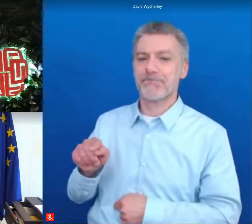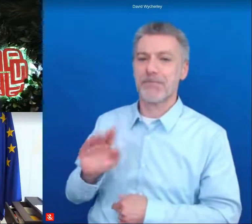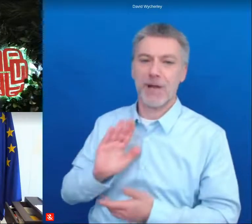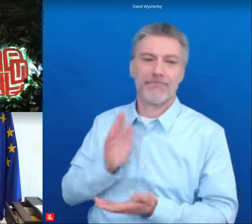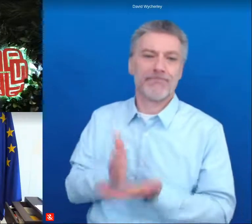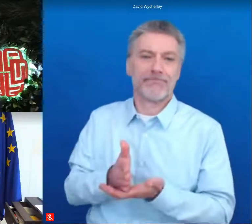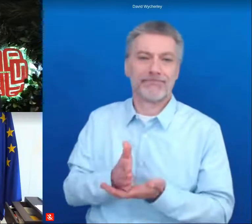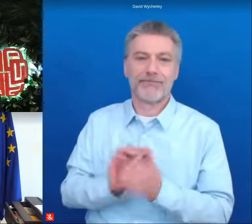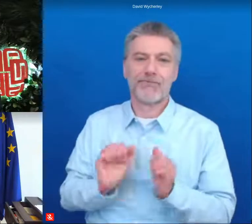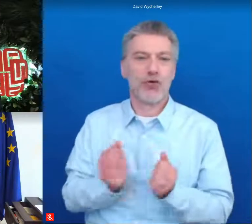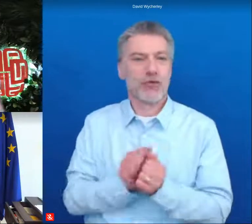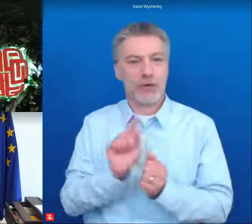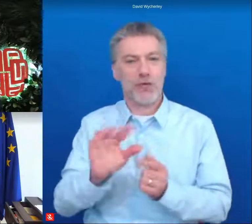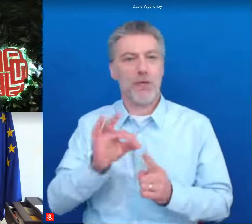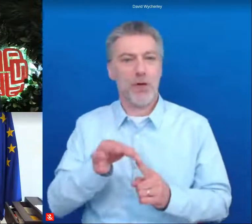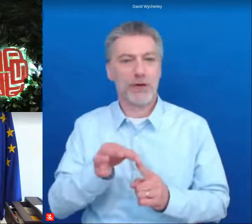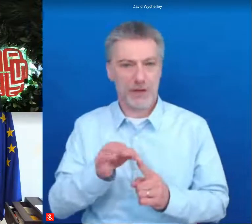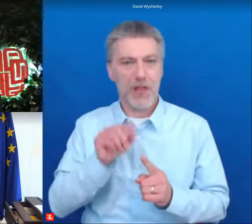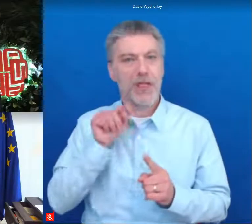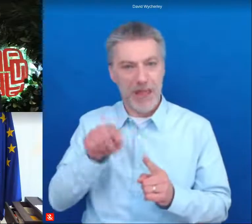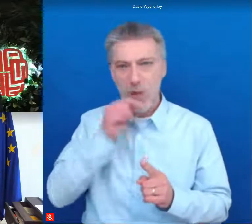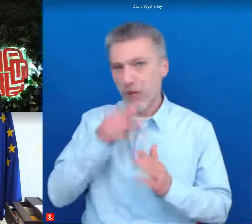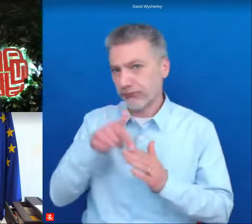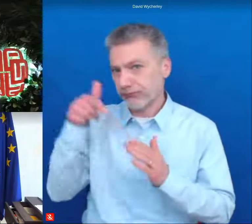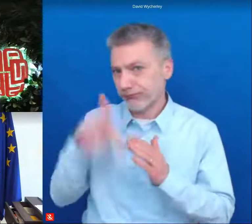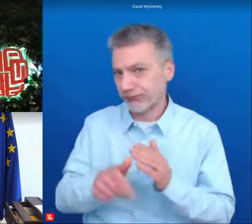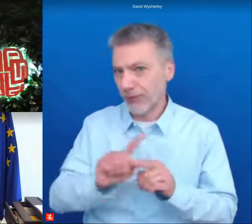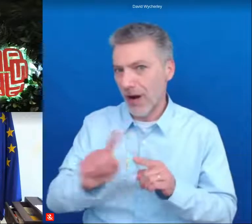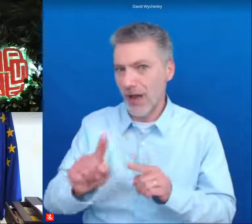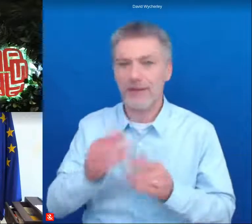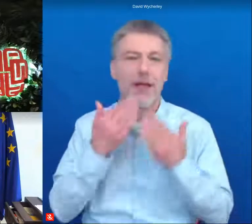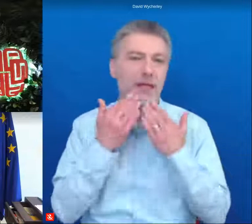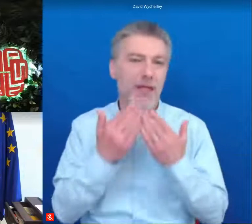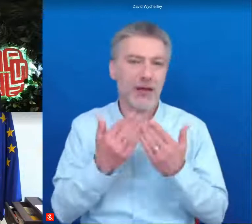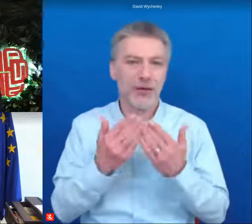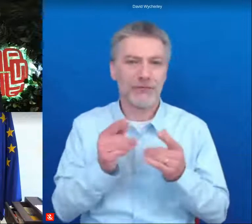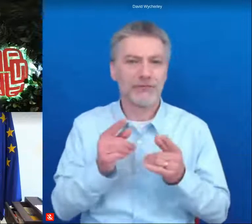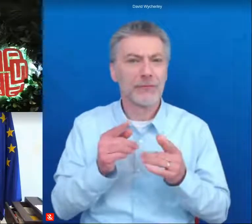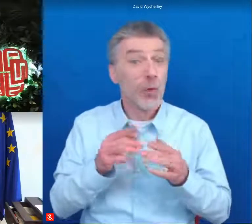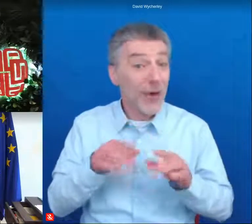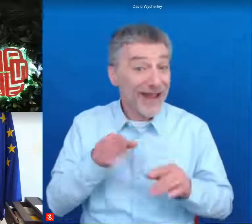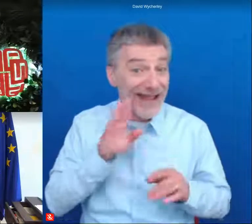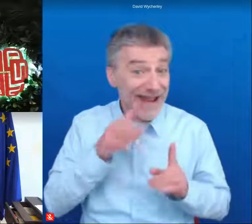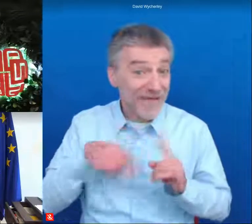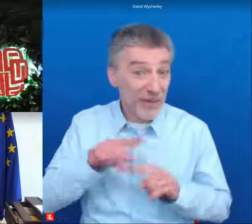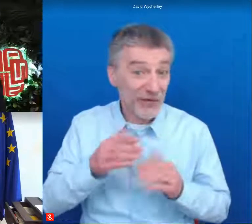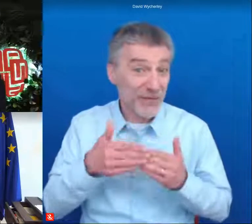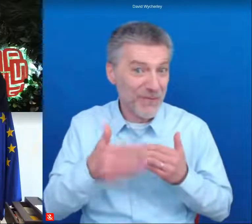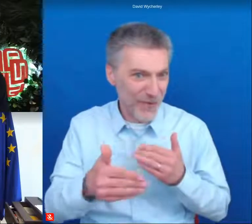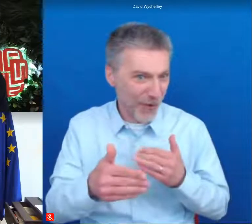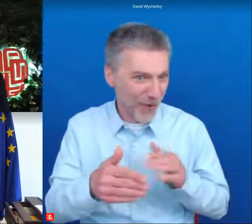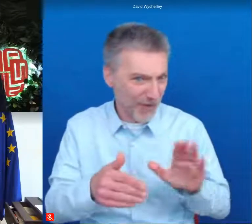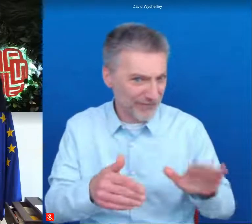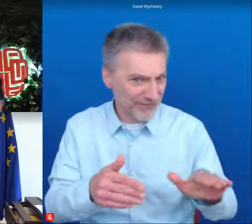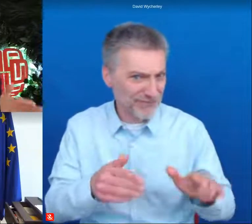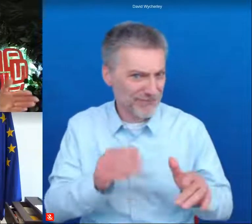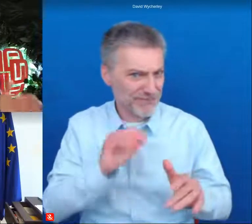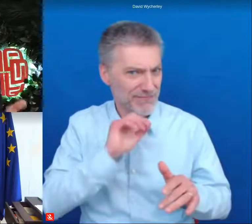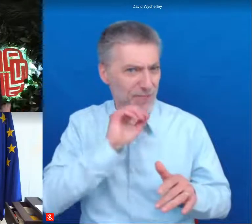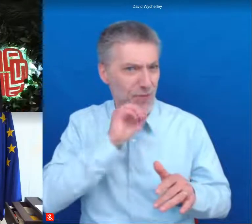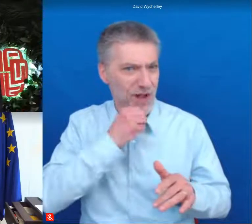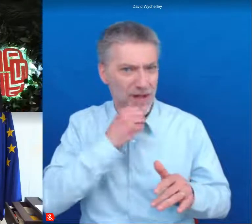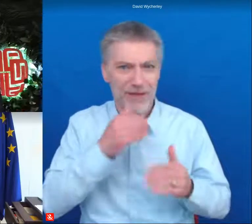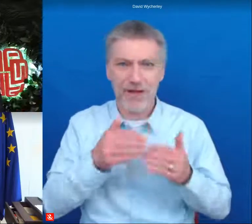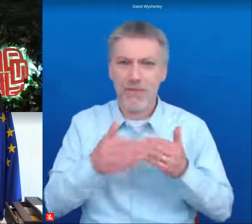so we will be discussing more and more about it thank you so much and also you will hear from us because uh as i guess you know uh there's a